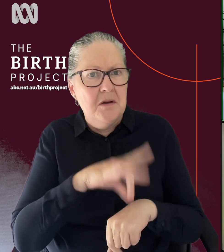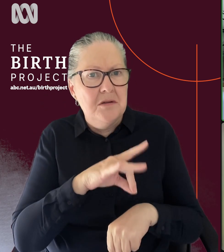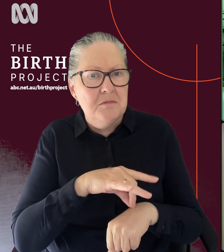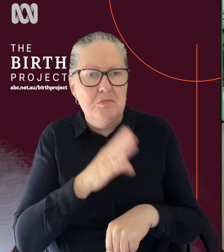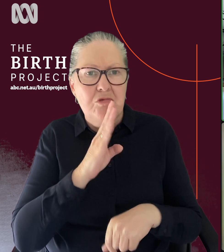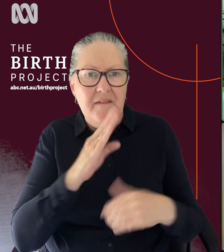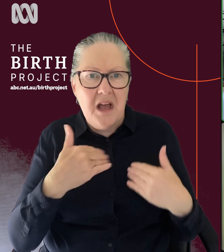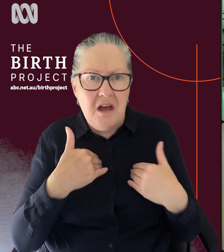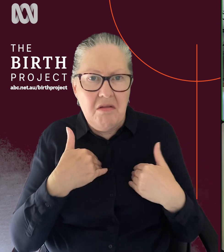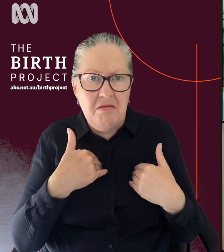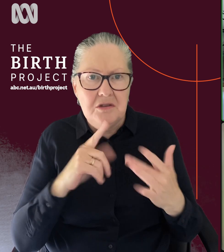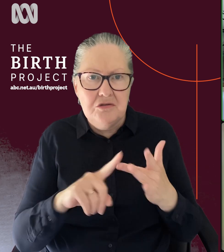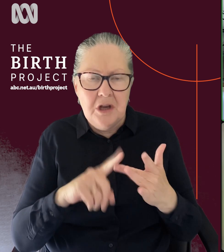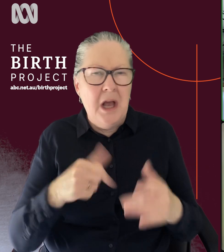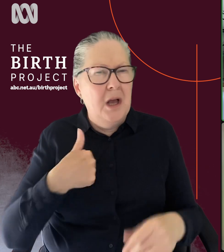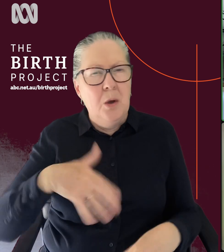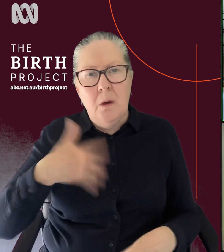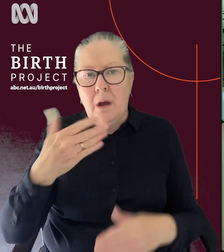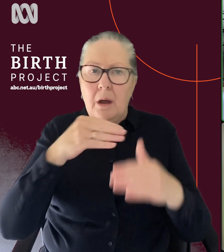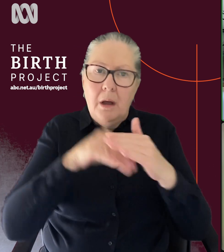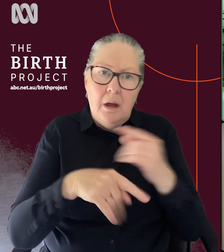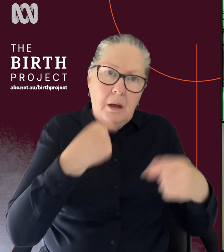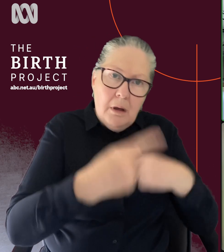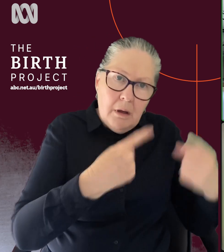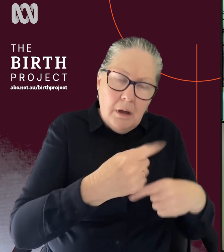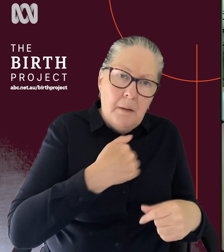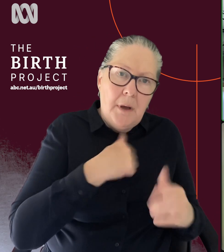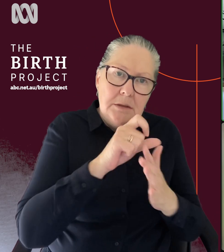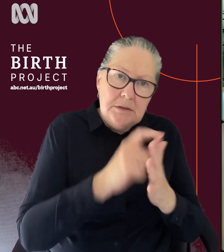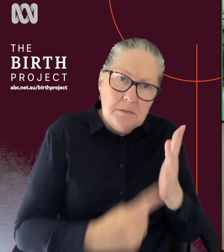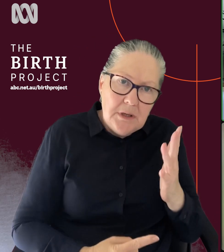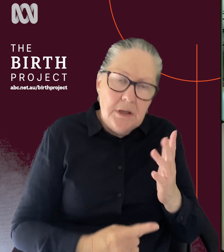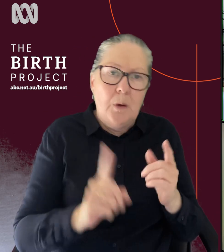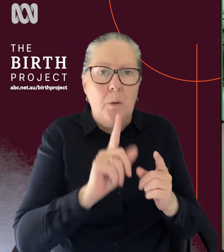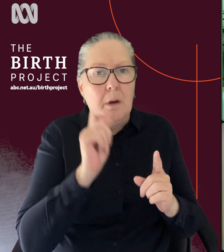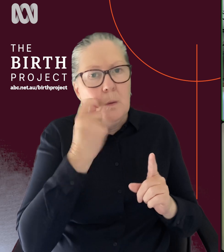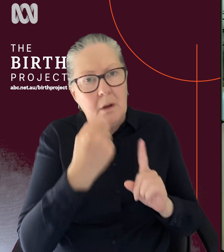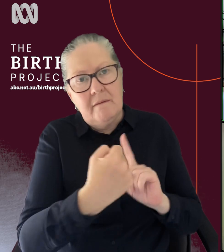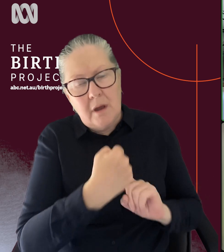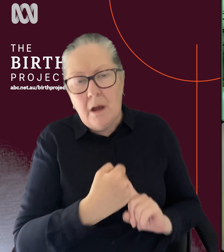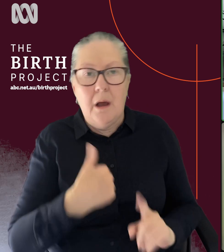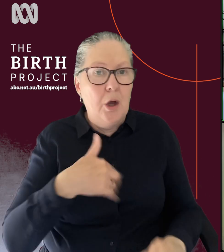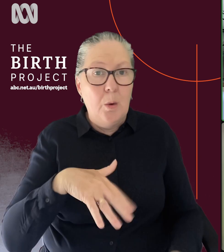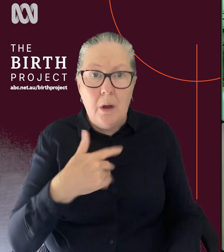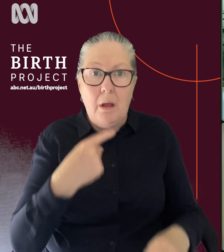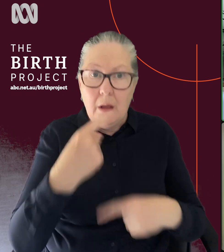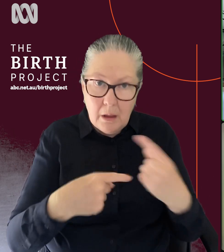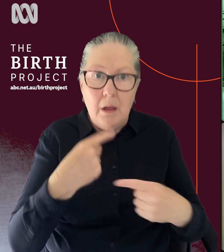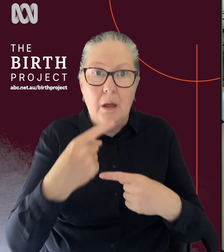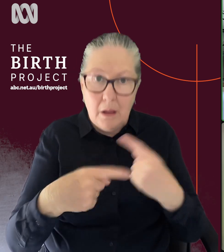go in and explain my disabilities and how it manifests to a new doctor every time I went in for an